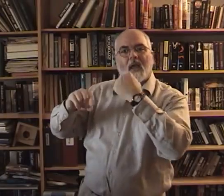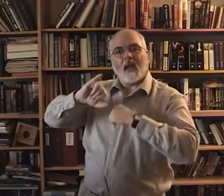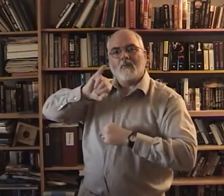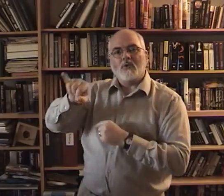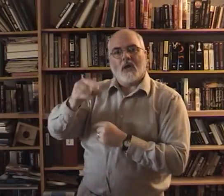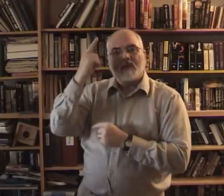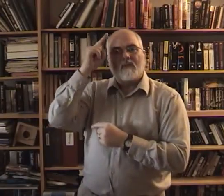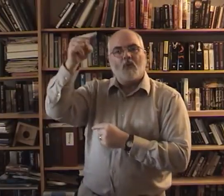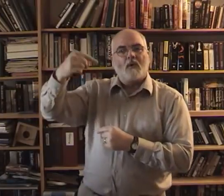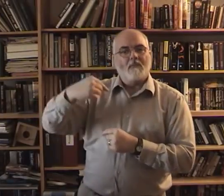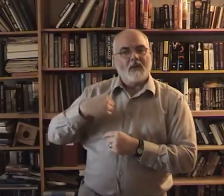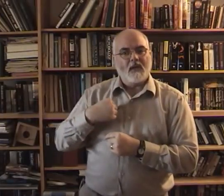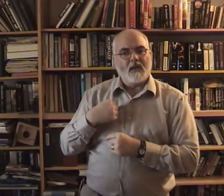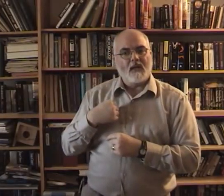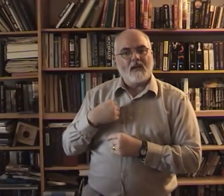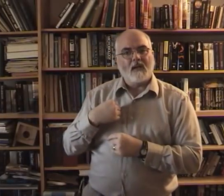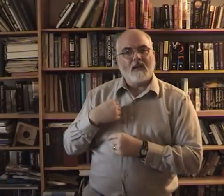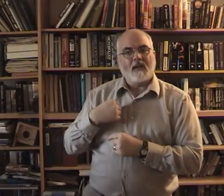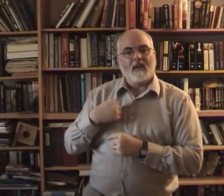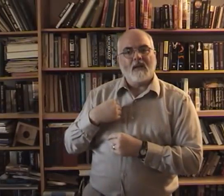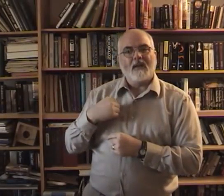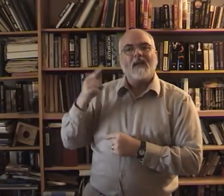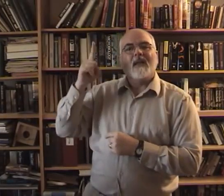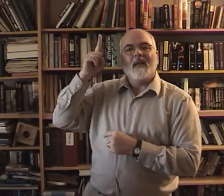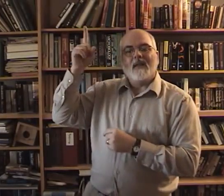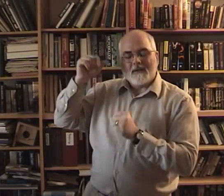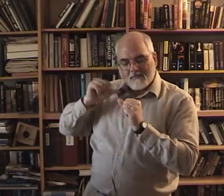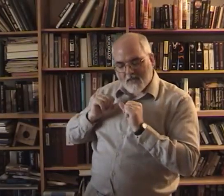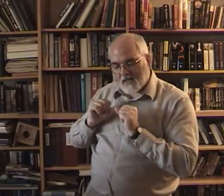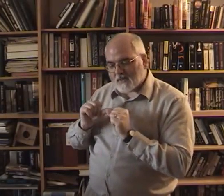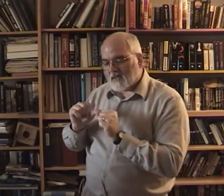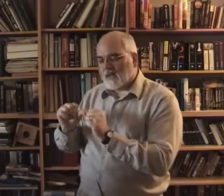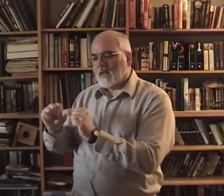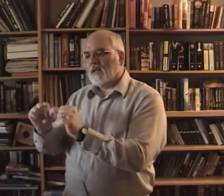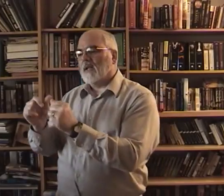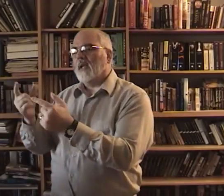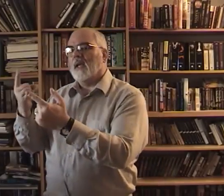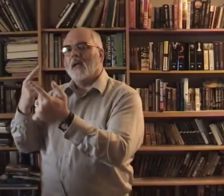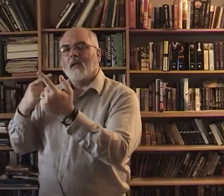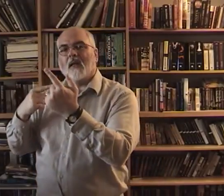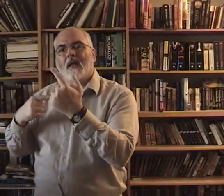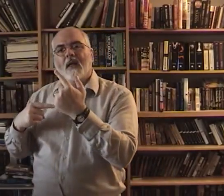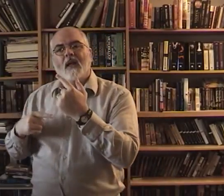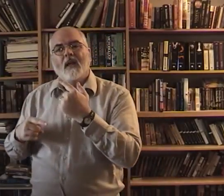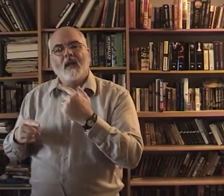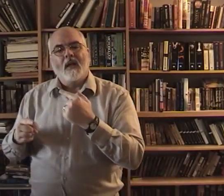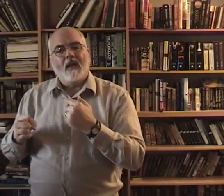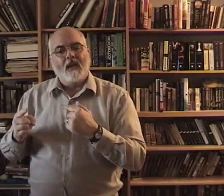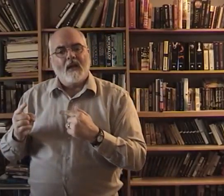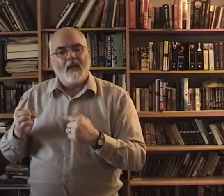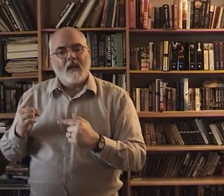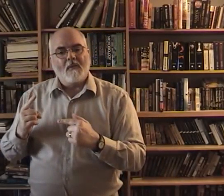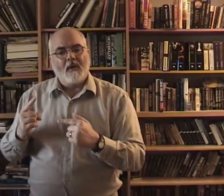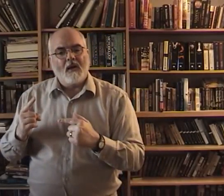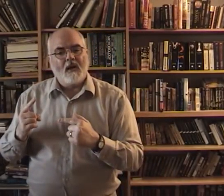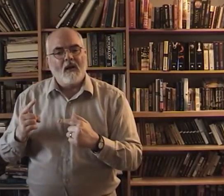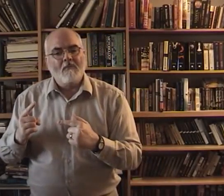just for me he still came no